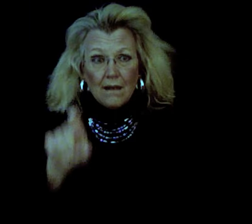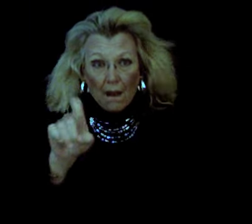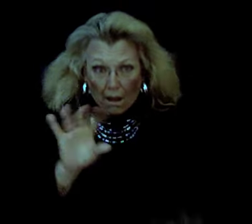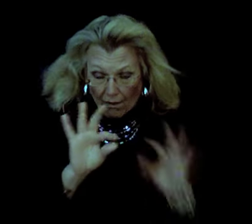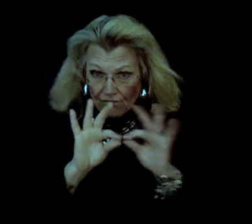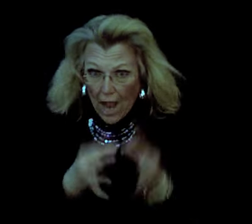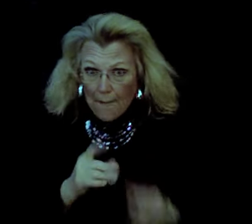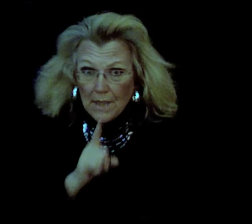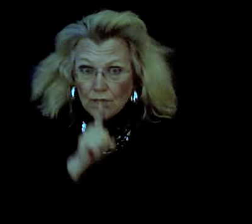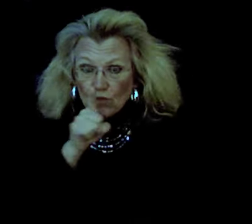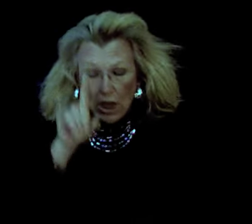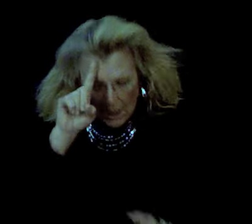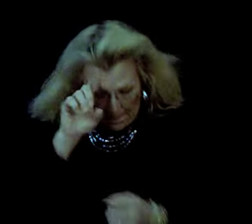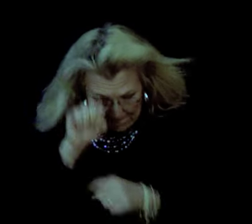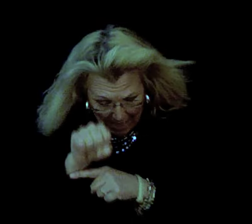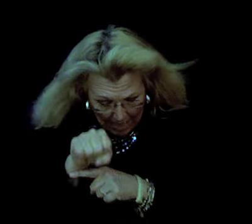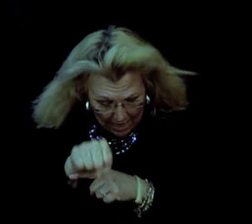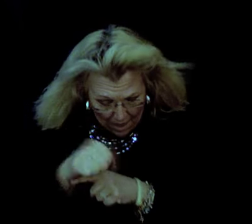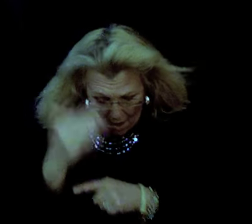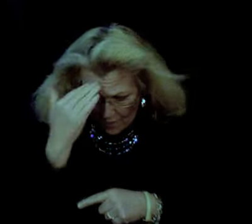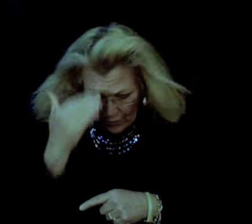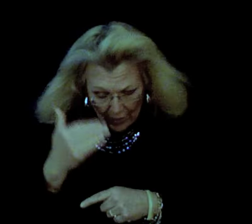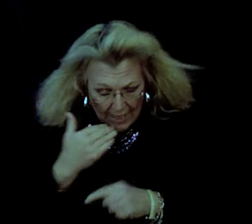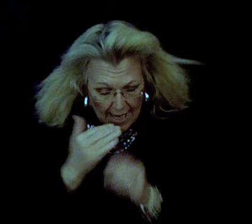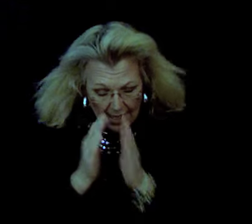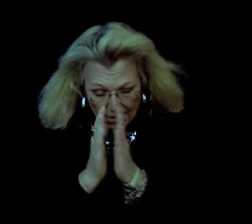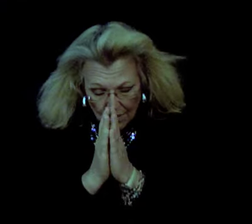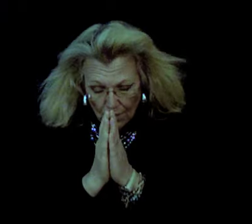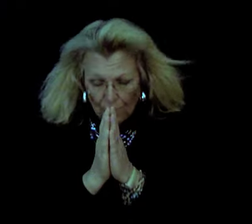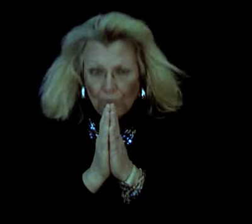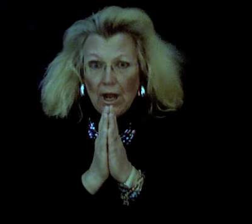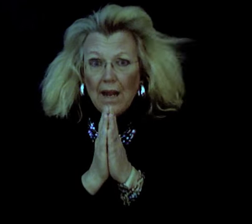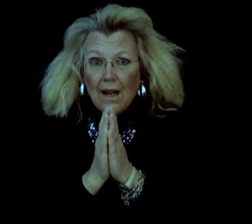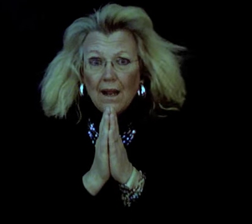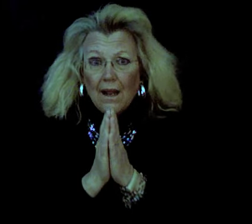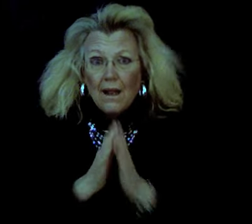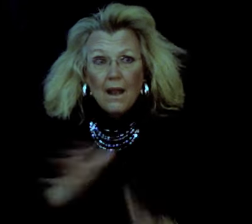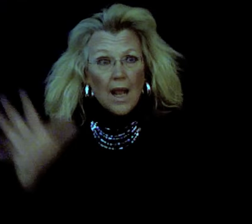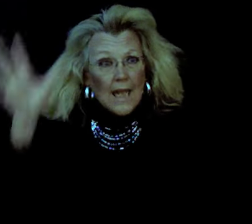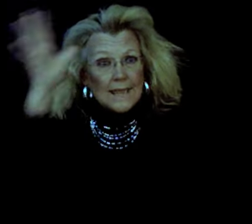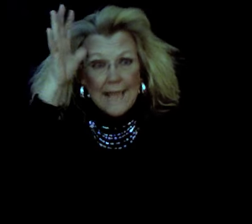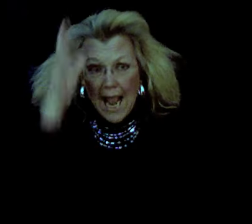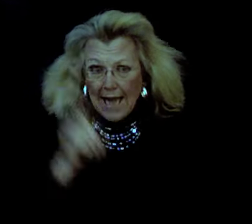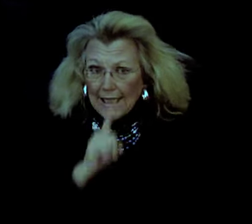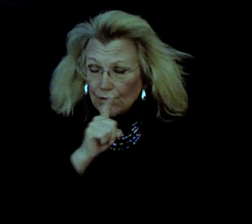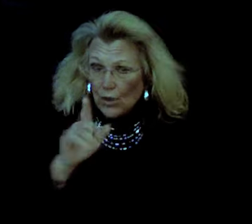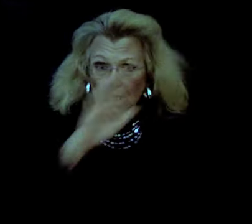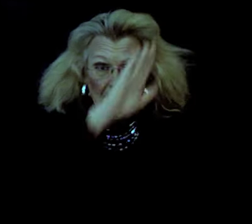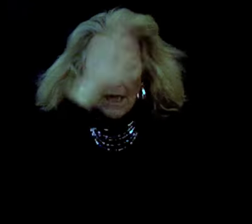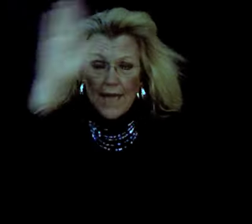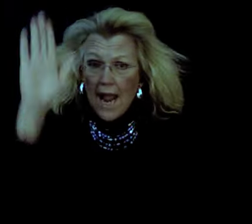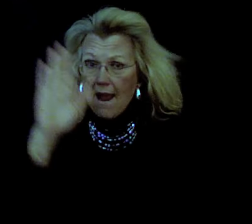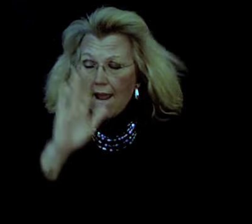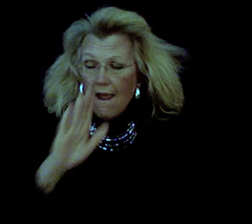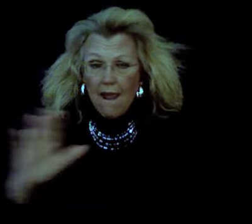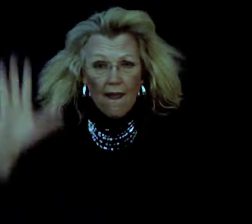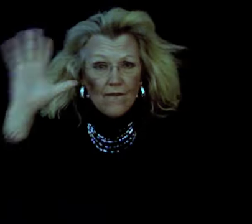Families really bow their heads to pray Daddy's really never